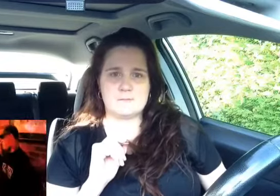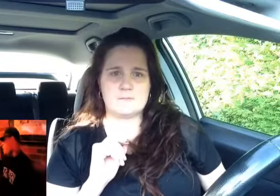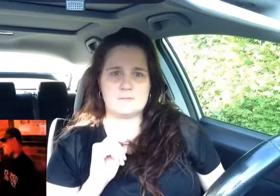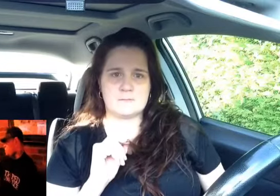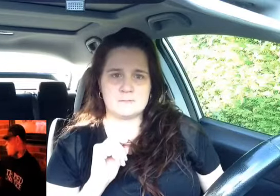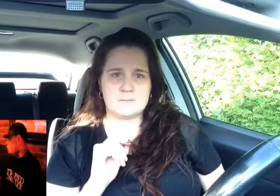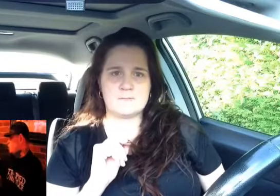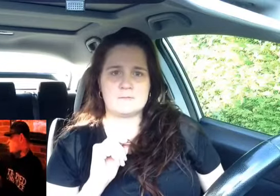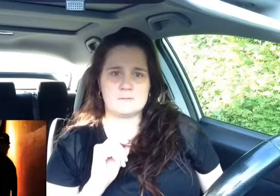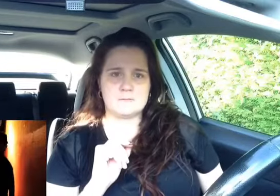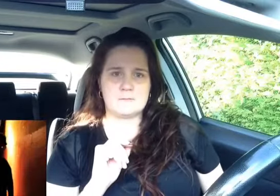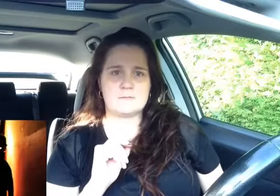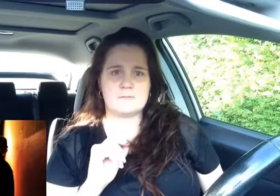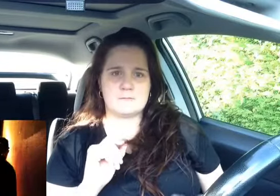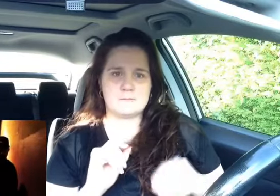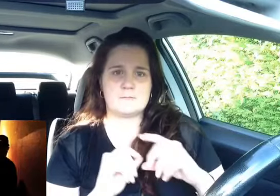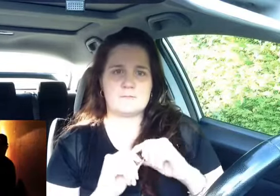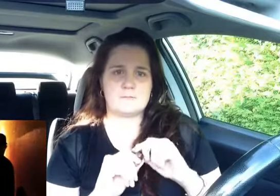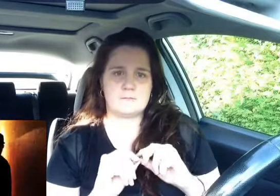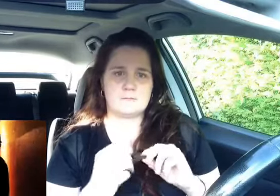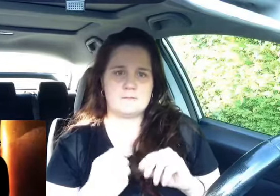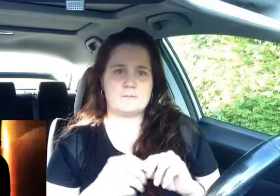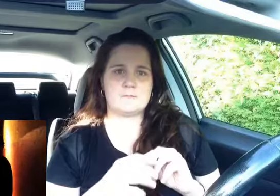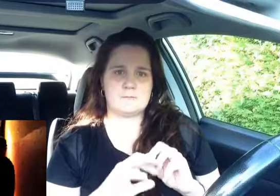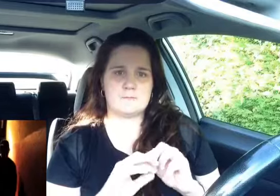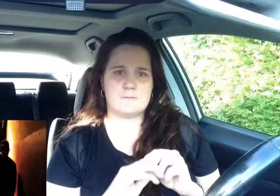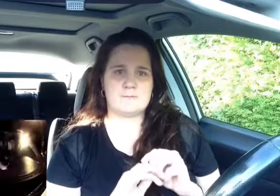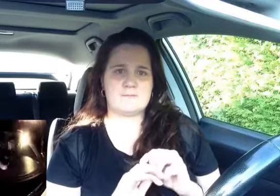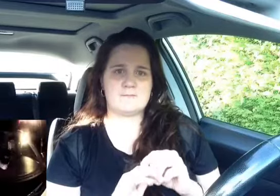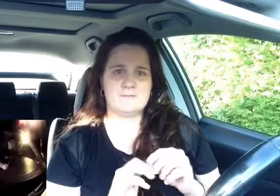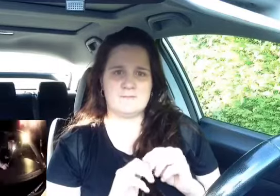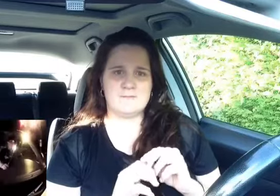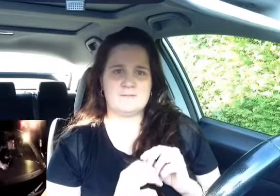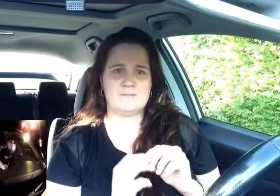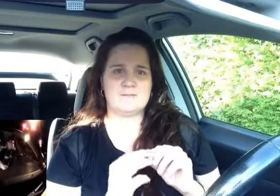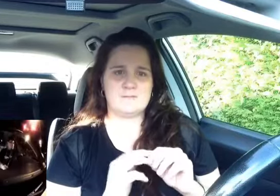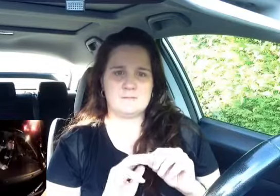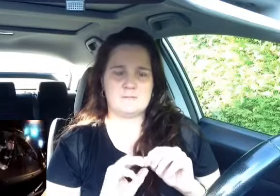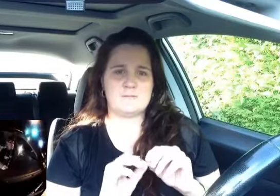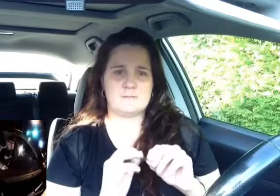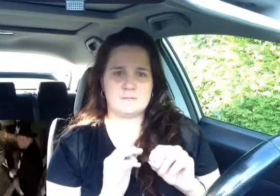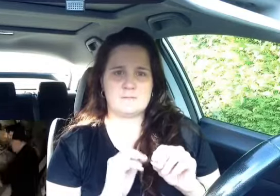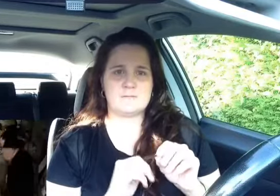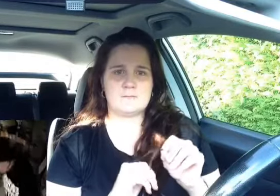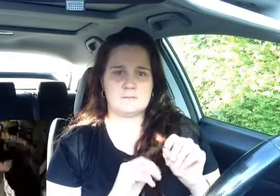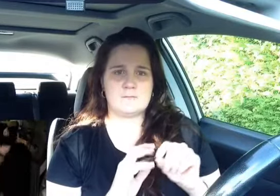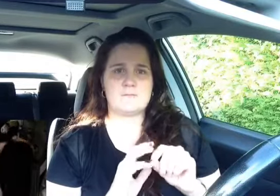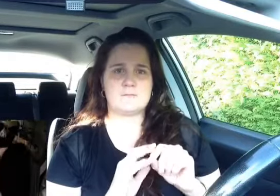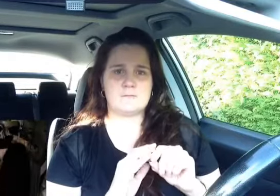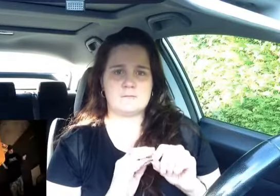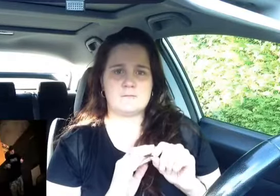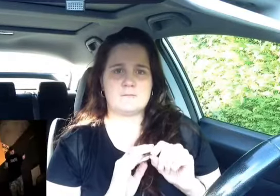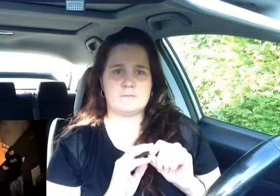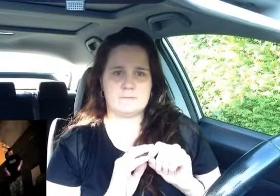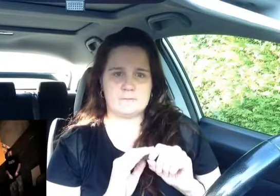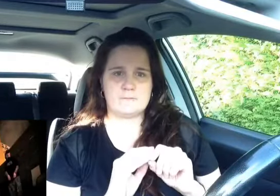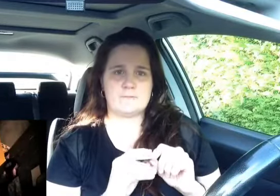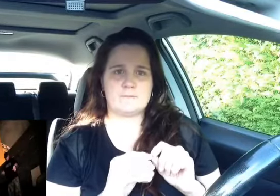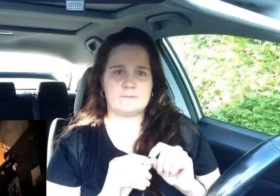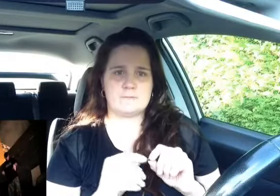so stay soft the only time beef is mentioned around me is for steak sauce i work harder than y'all it's no days off the knife works scratch and cut you